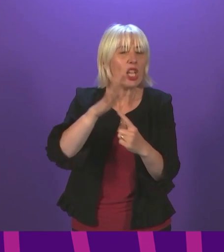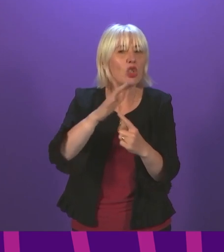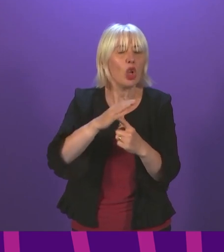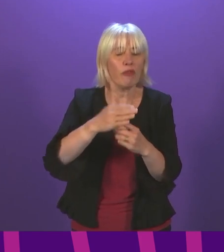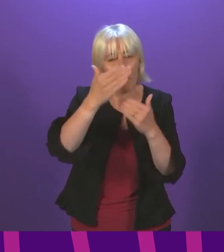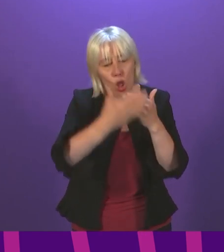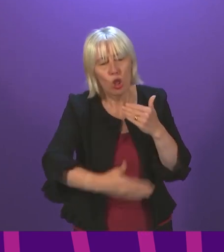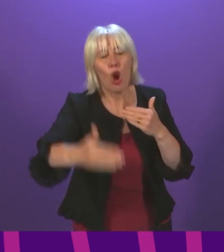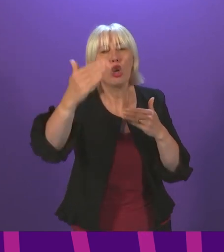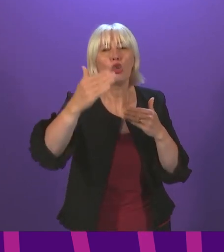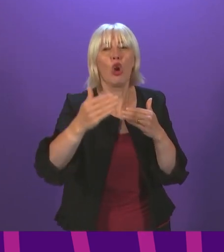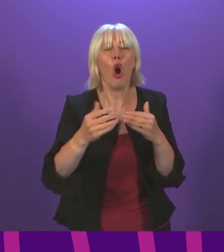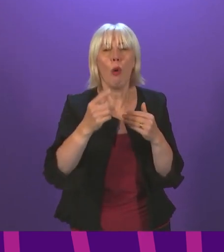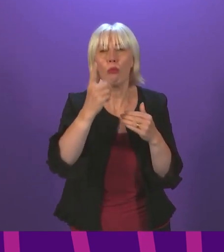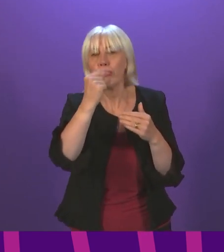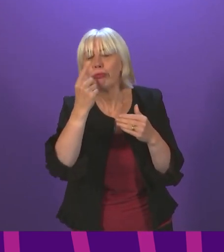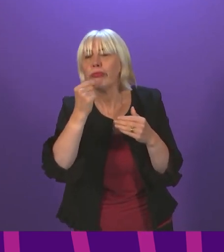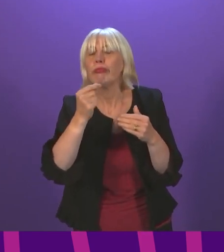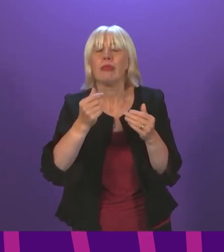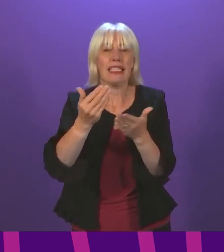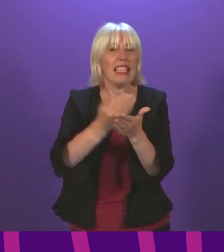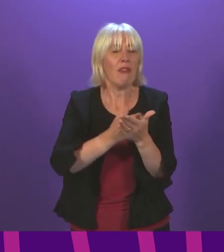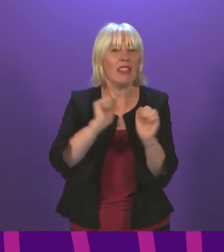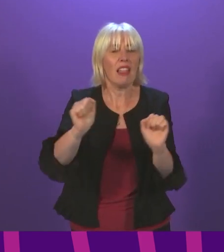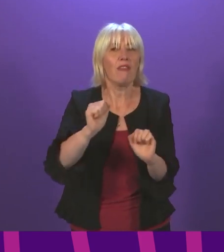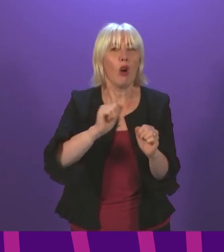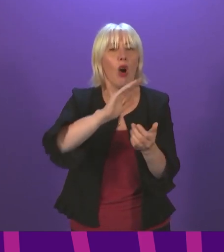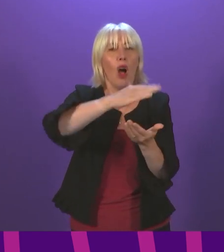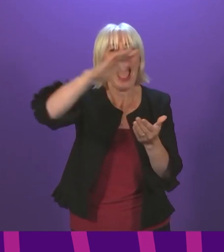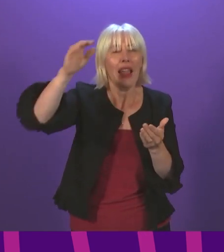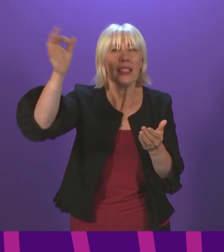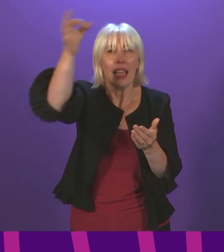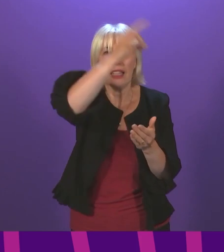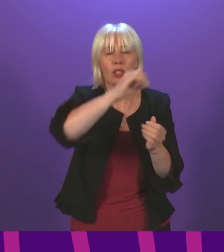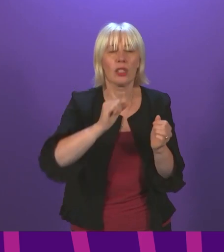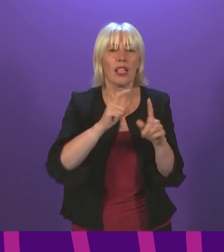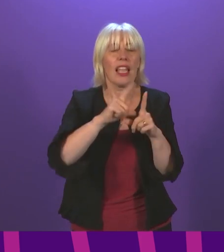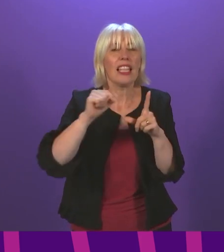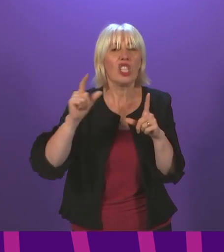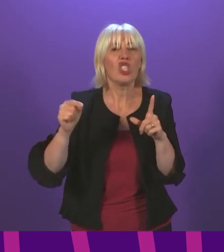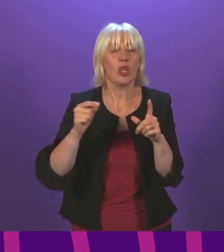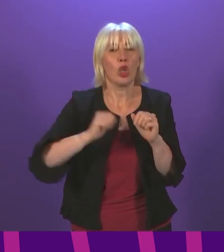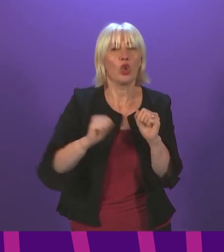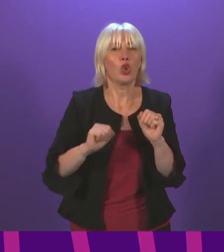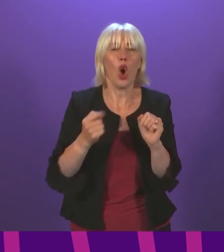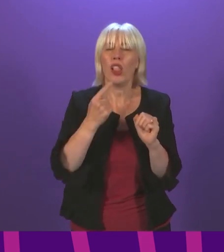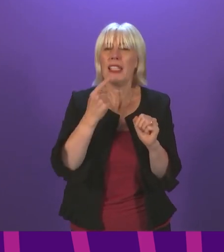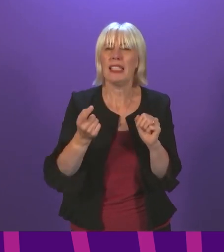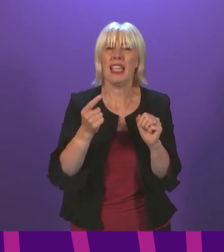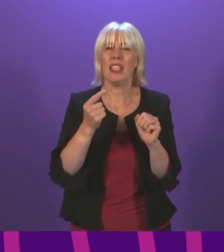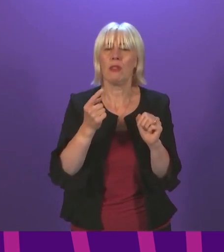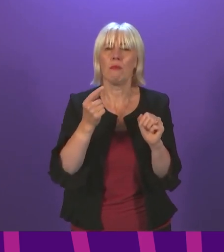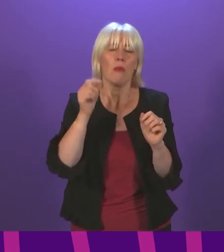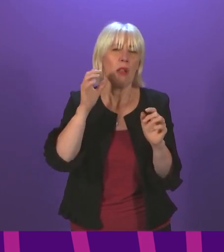or indeed safety of air traffic in the Highlands and Islands. Digital Scotland classed the project as an amber-red